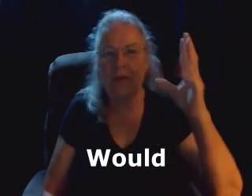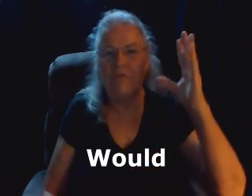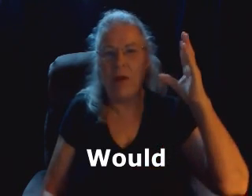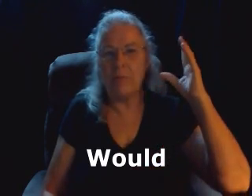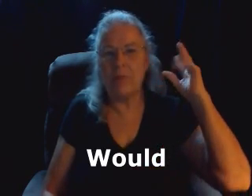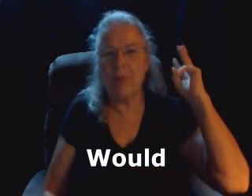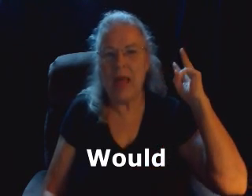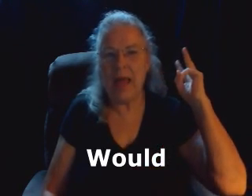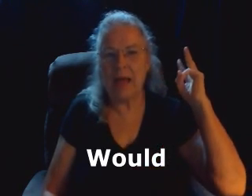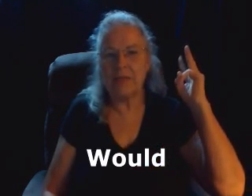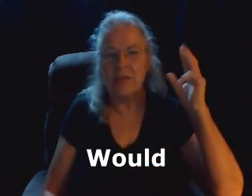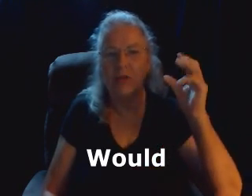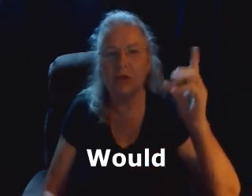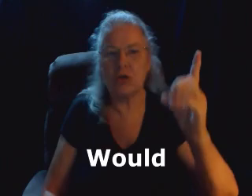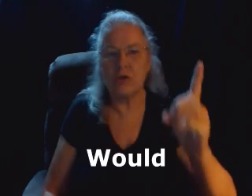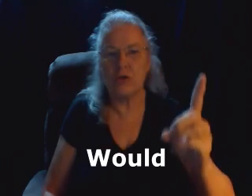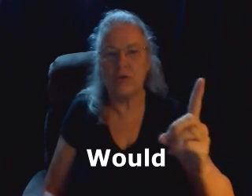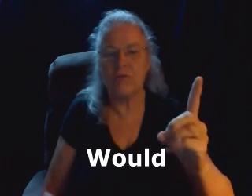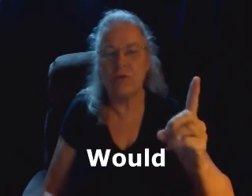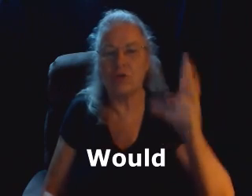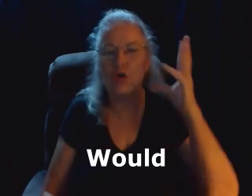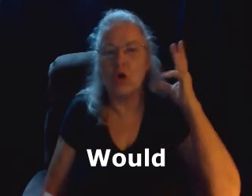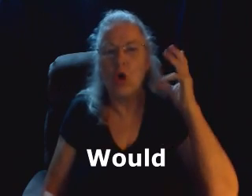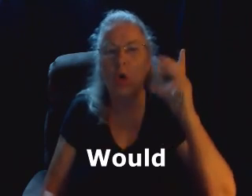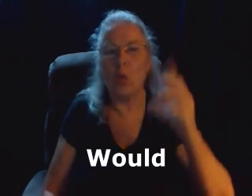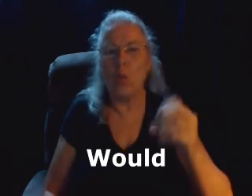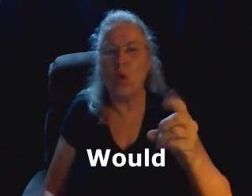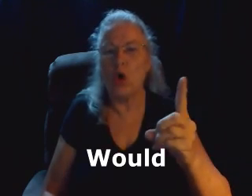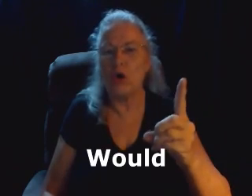from the past to the future, would.